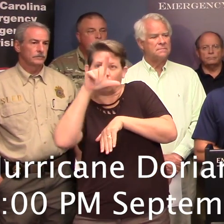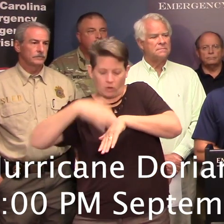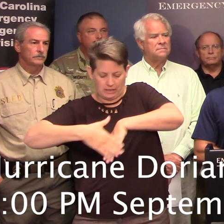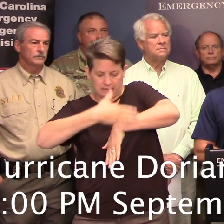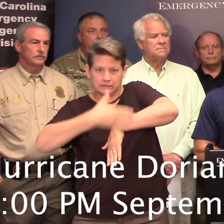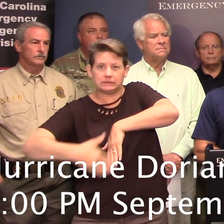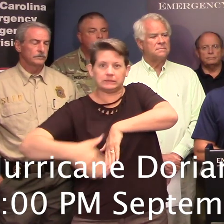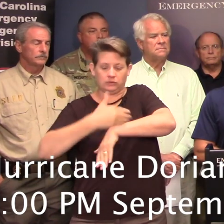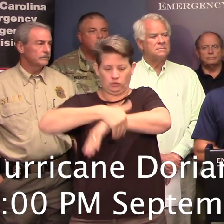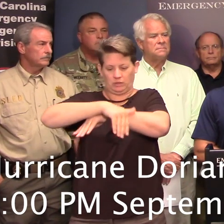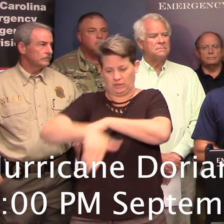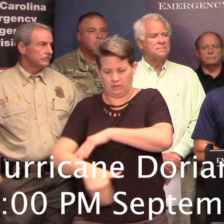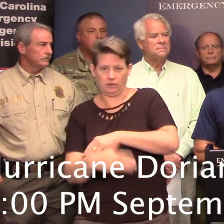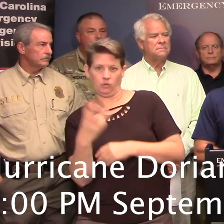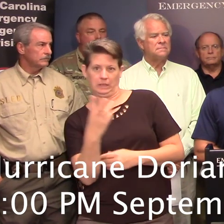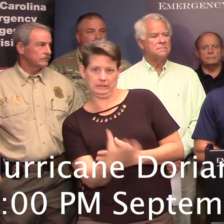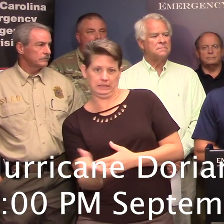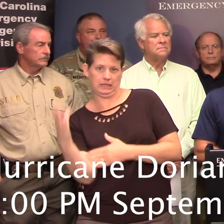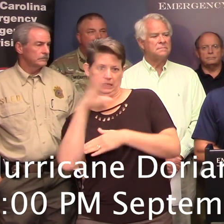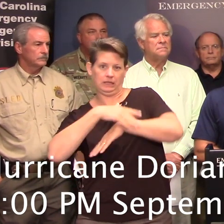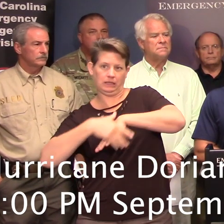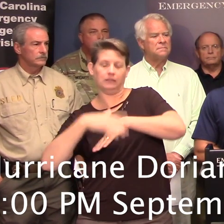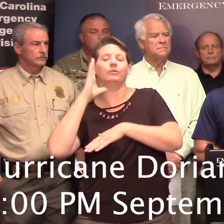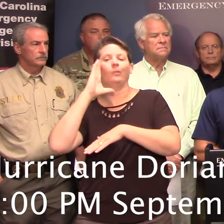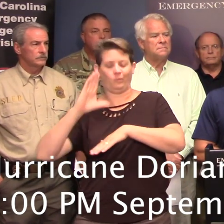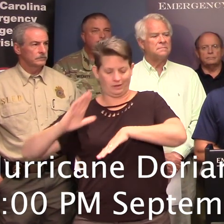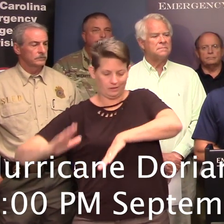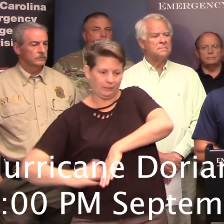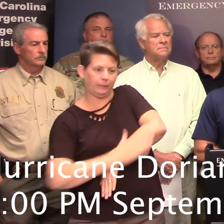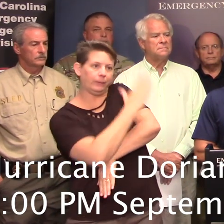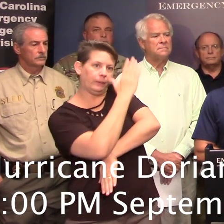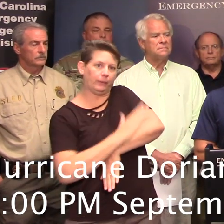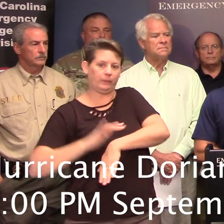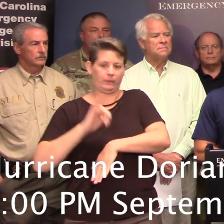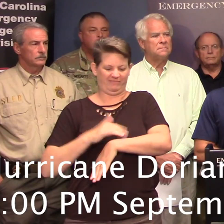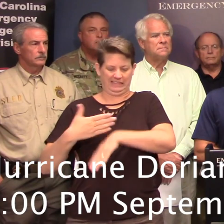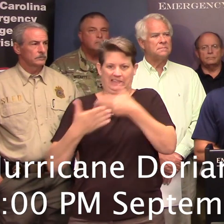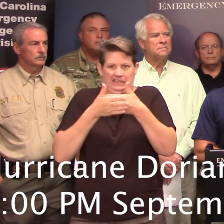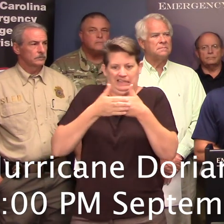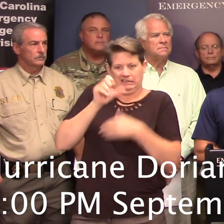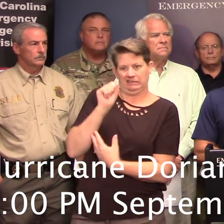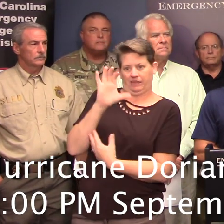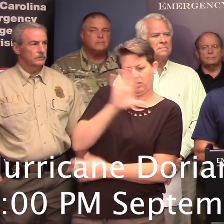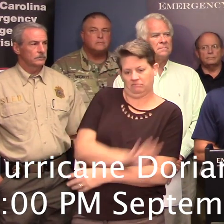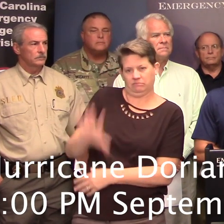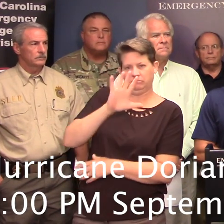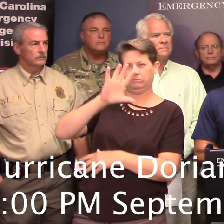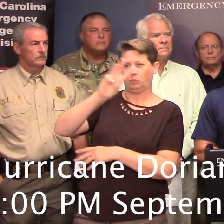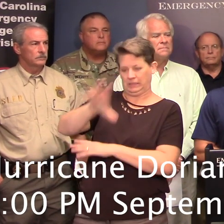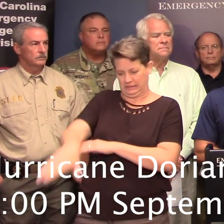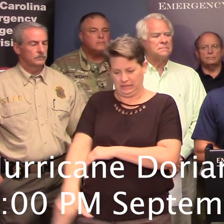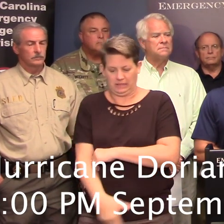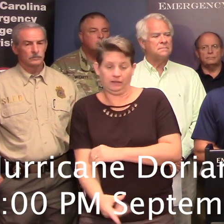Wednesday, with the forecast continuing to indicate passage just off the South Carolina coast late Wednesday night